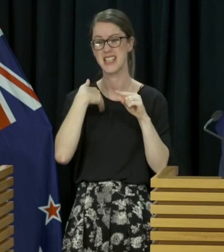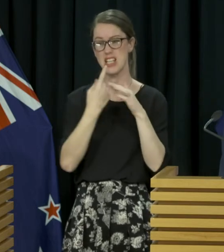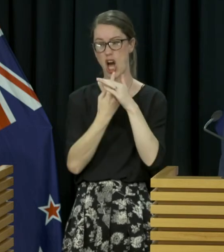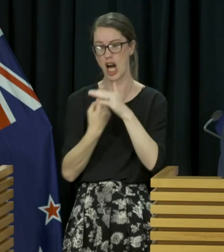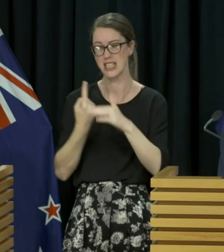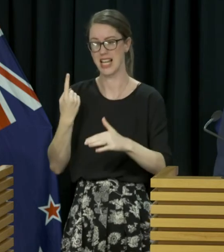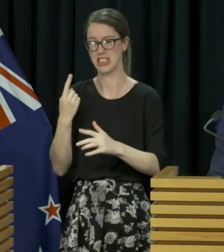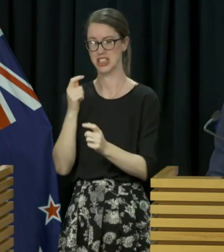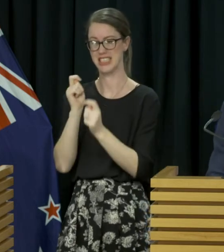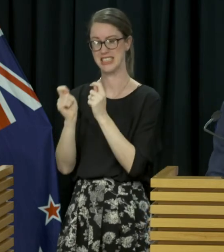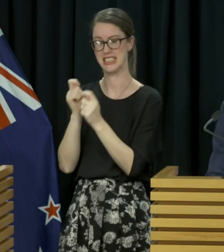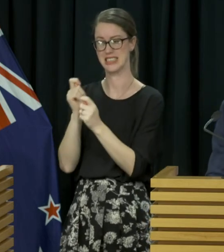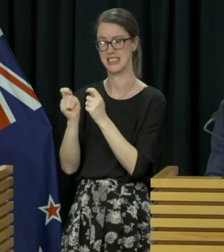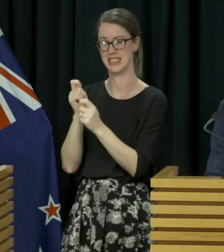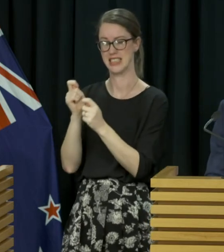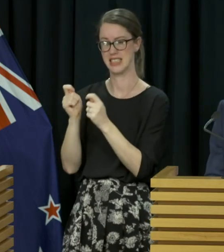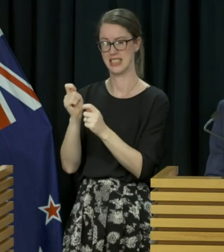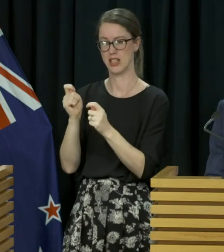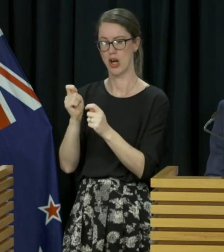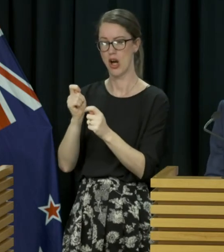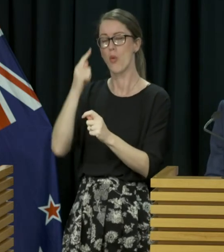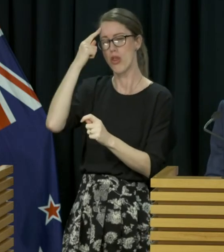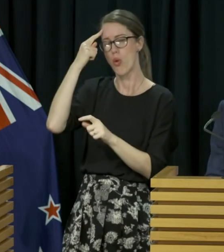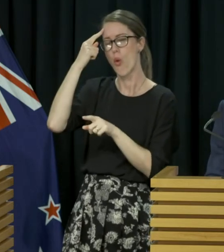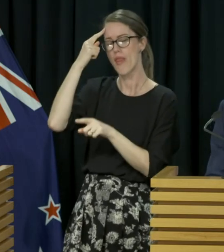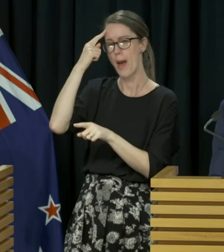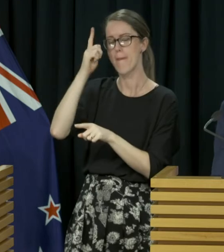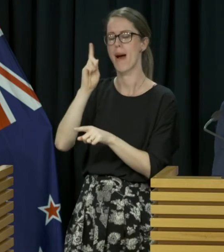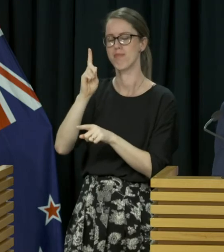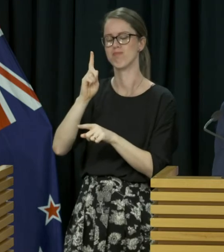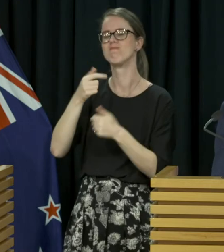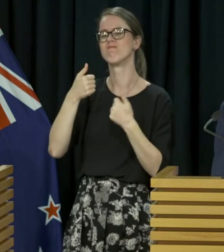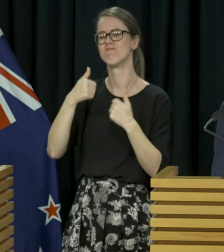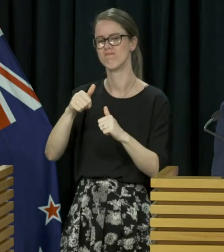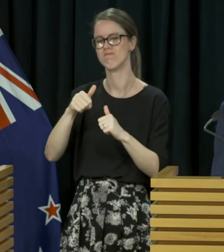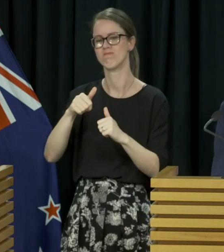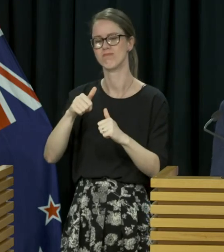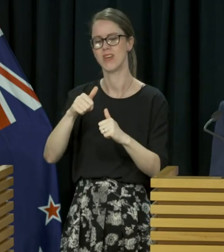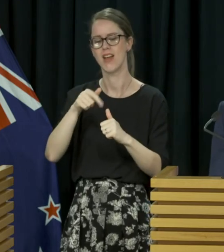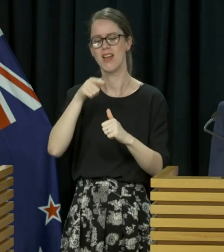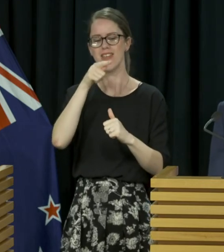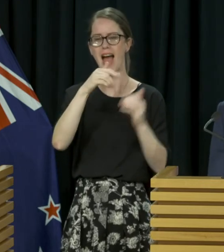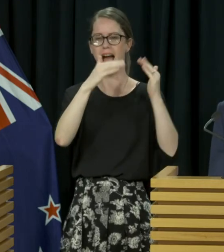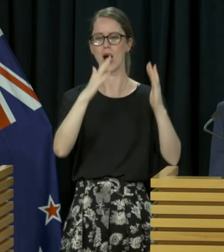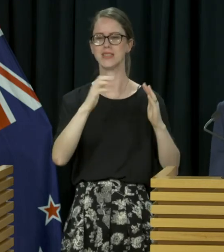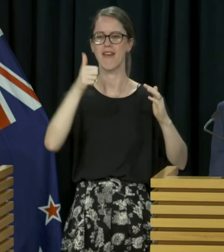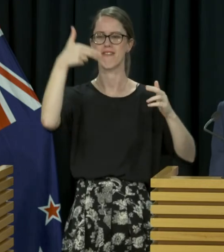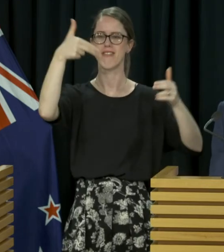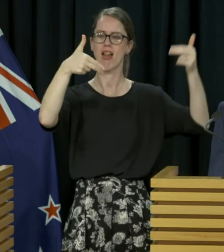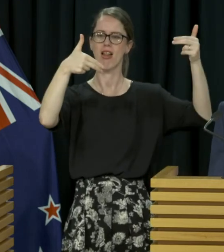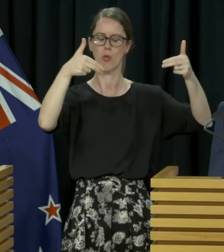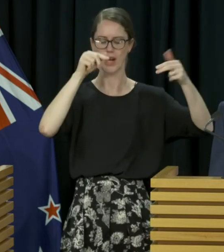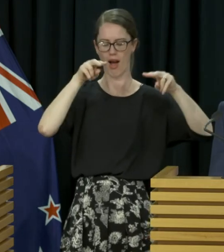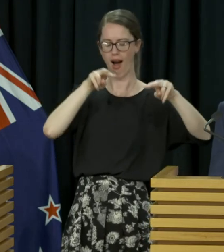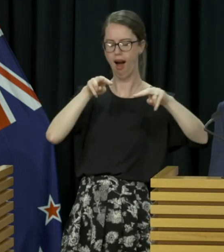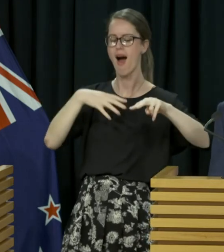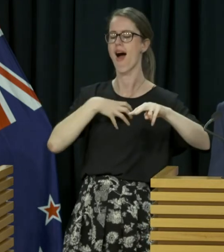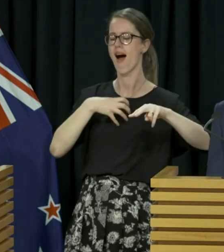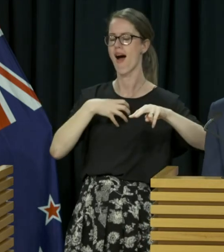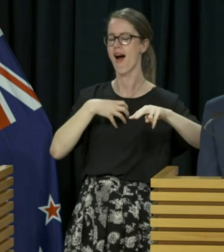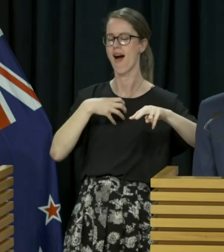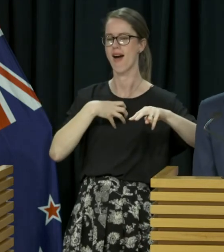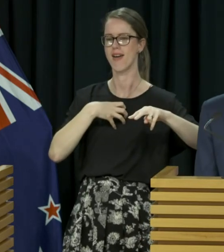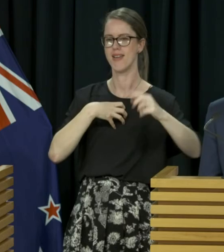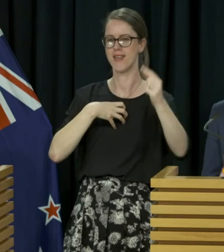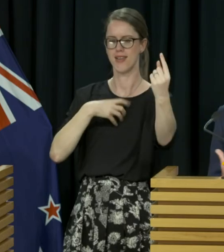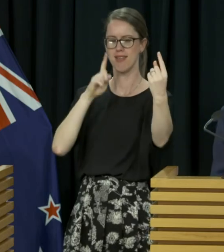isolation and tested that was our initial information I'm pleased to say that we have reviewed the security footage from the house and established that there was